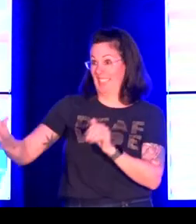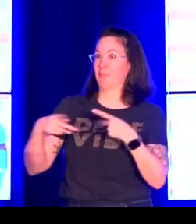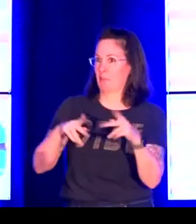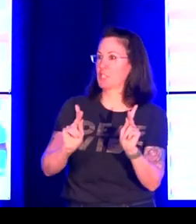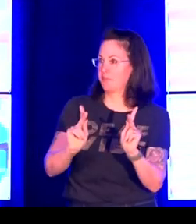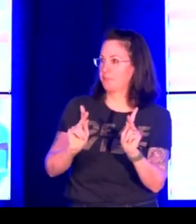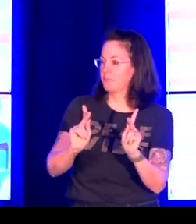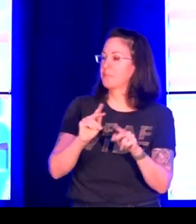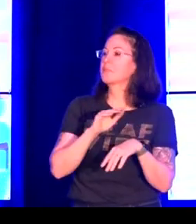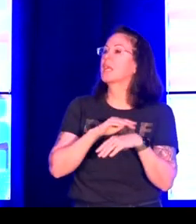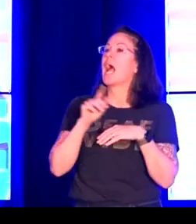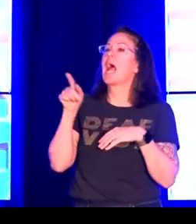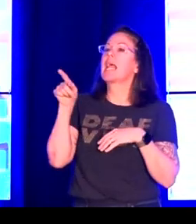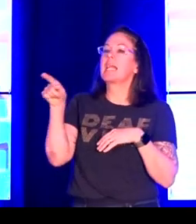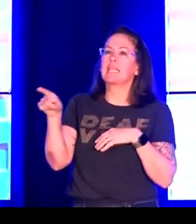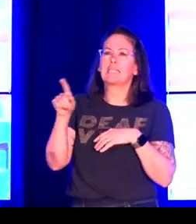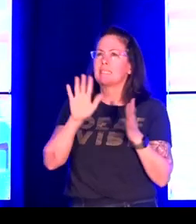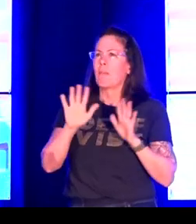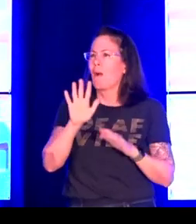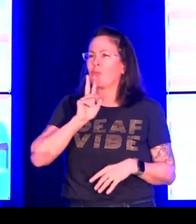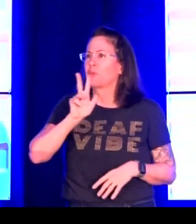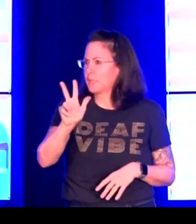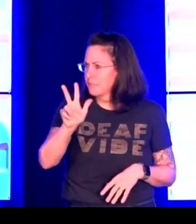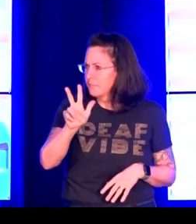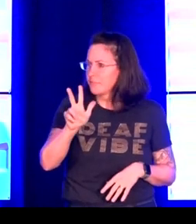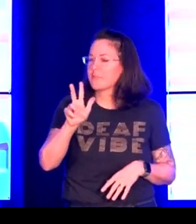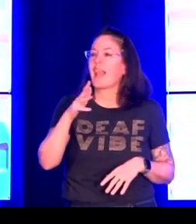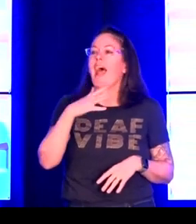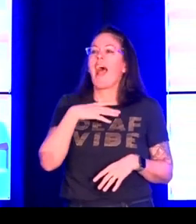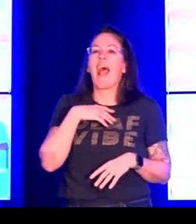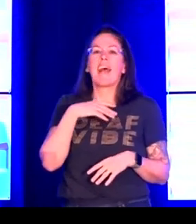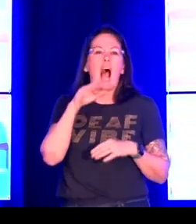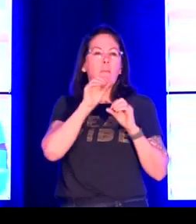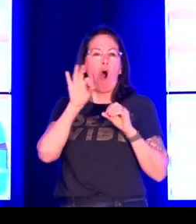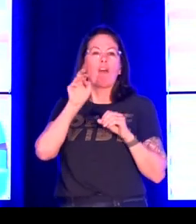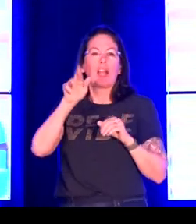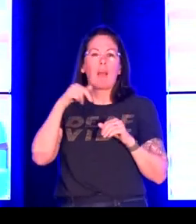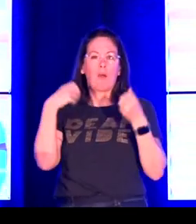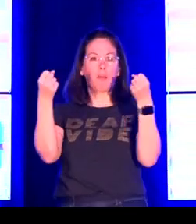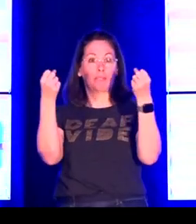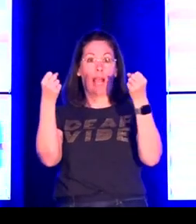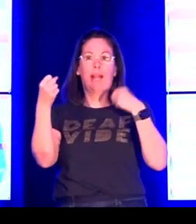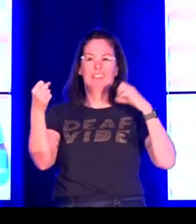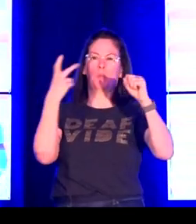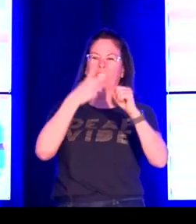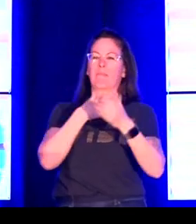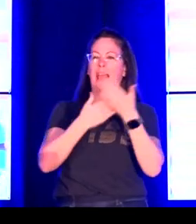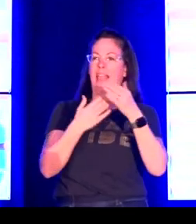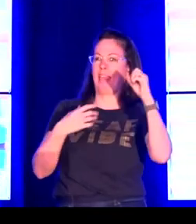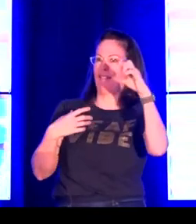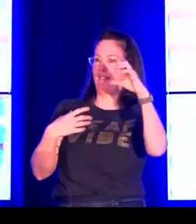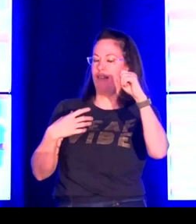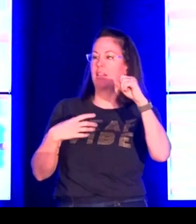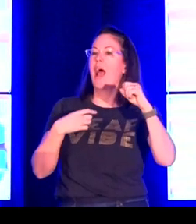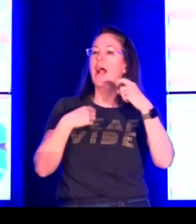other son, and I'm sharing this video with his explicit permission. He was about three years old at the time, and